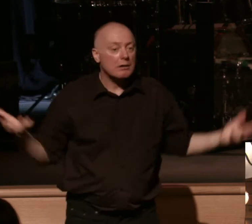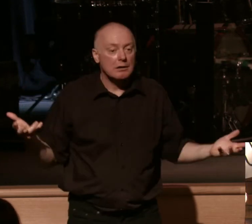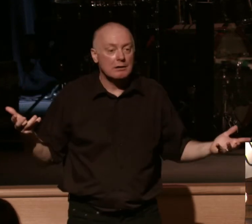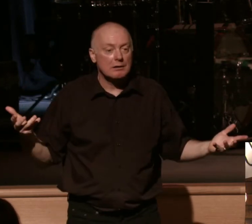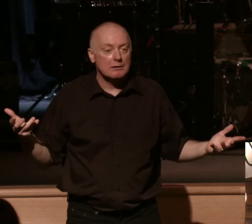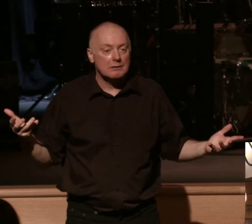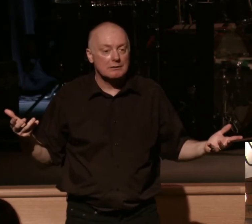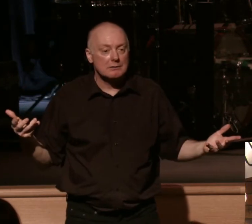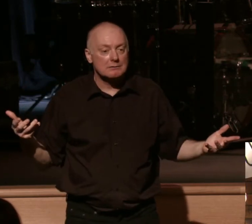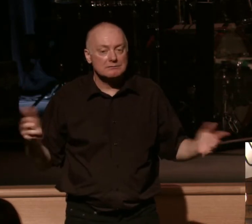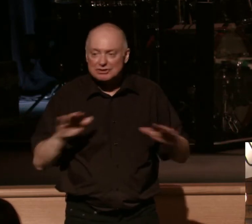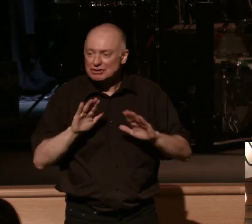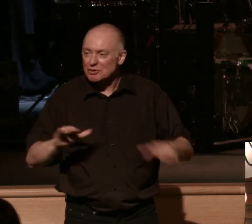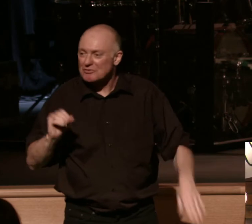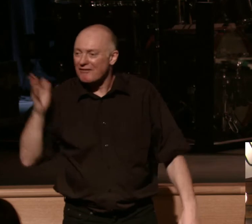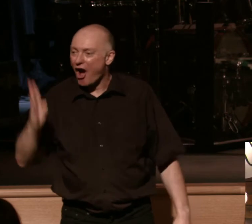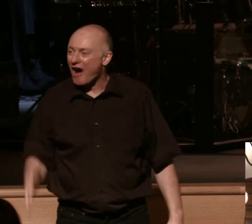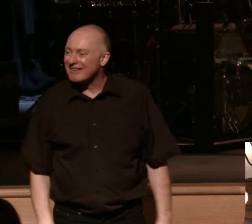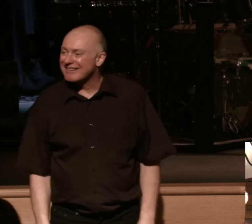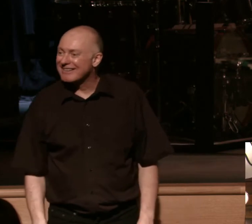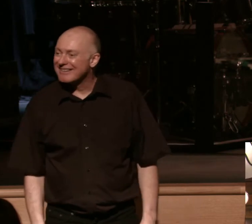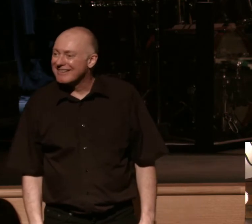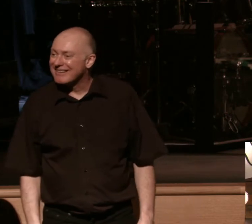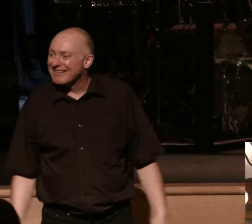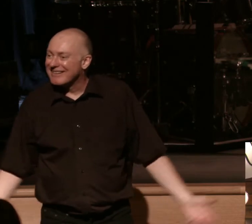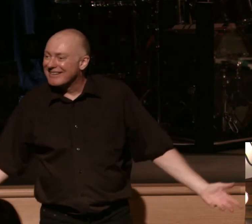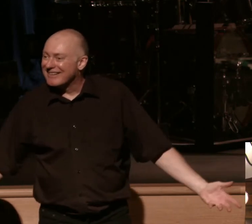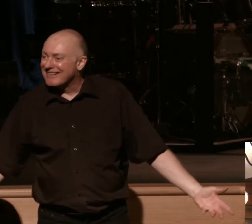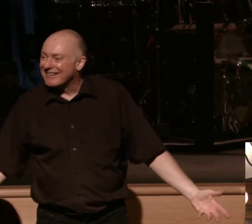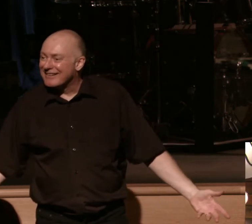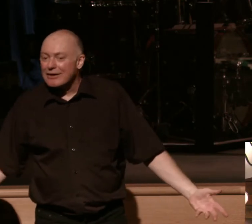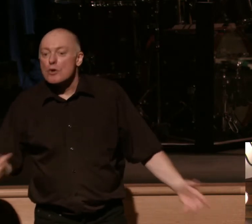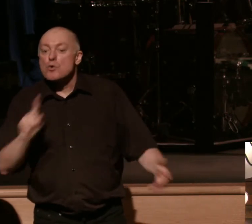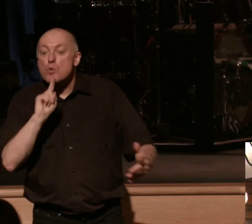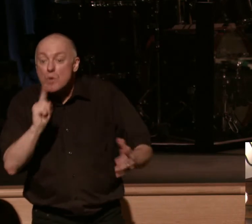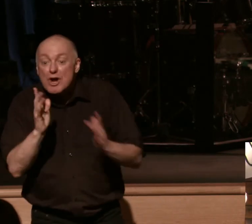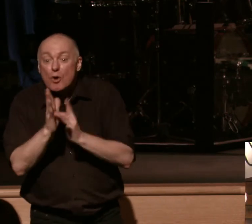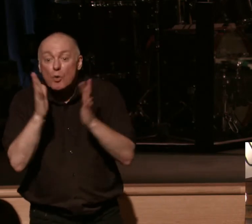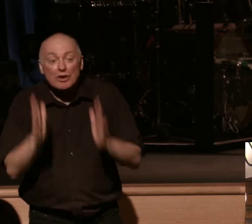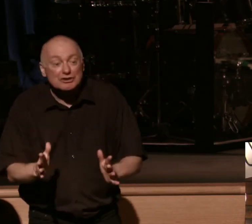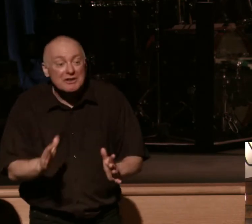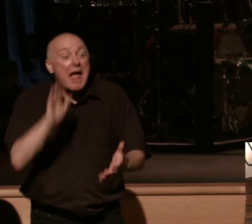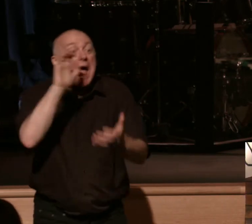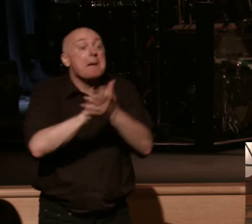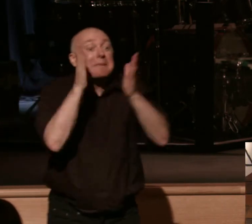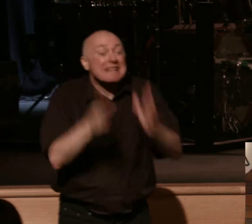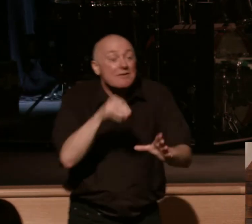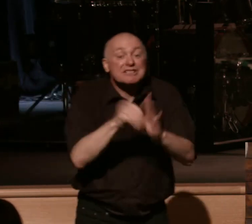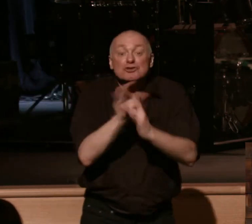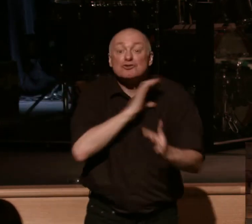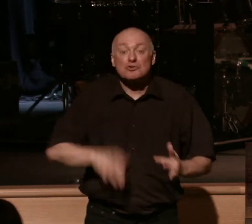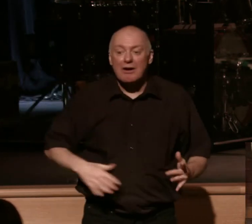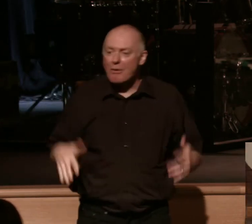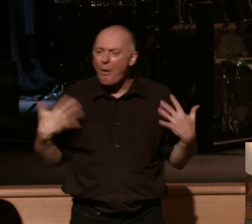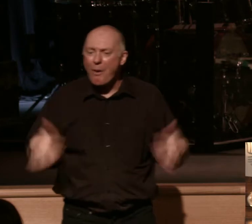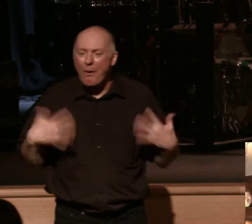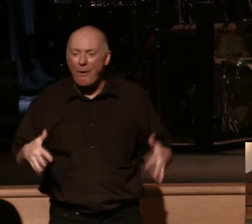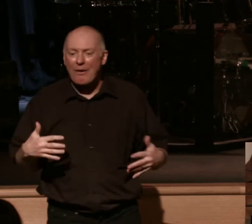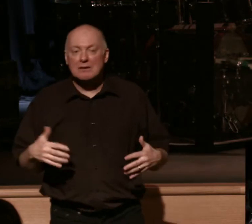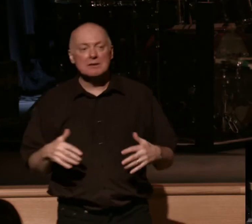are children of God, are genuine Christians, are believers in Jesus Christ. Yes, you look at us on the outside, we're